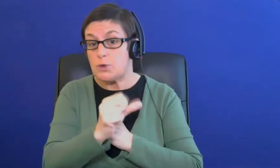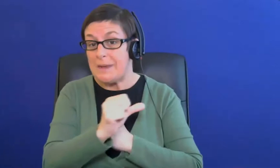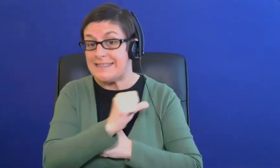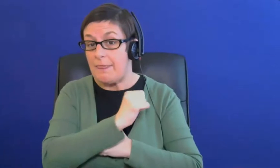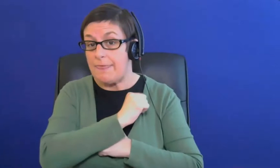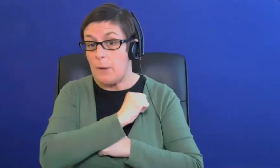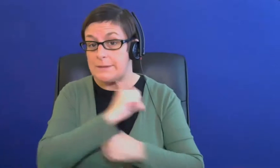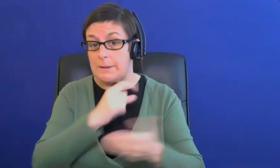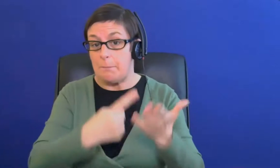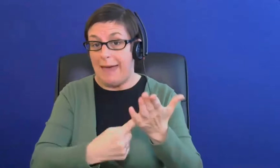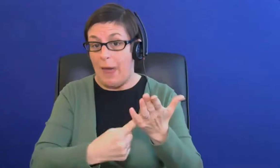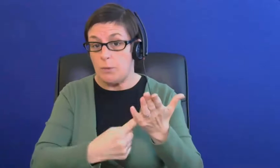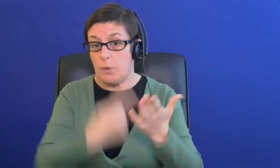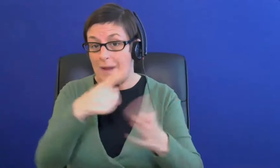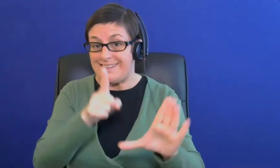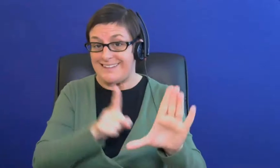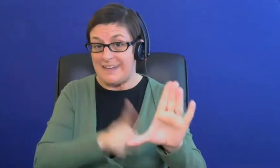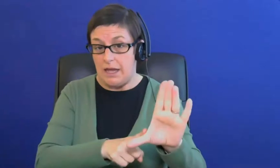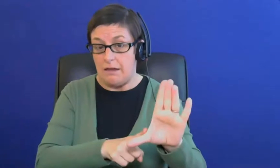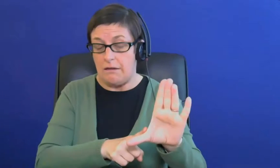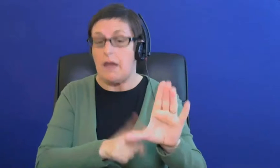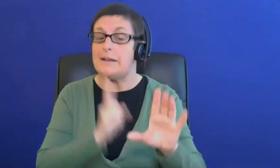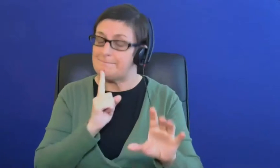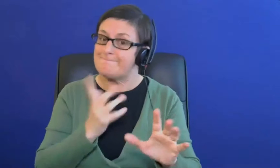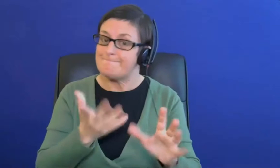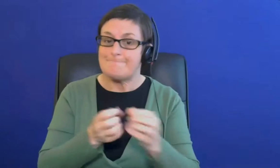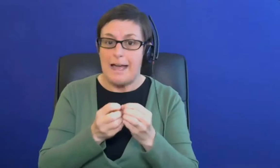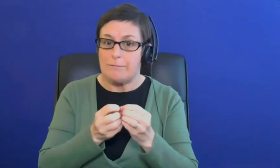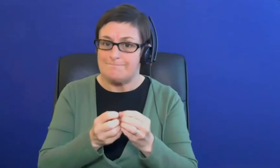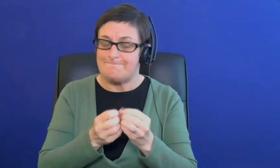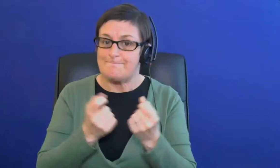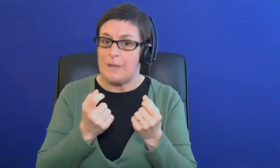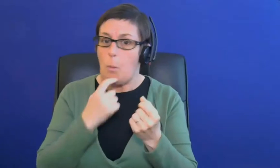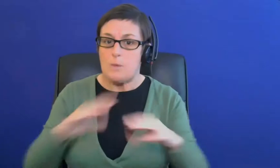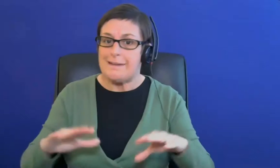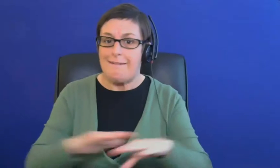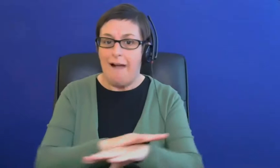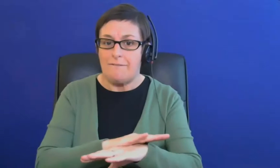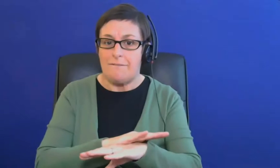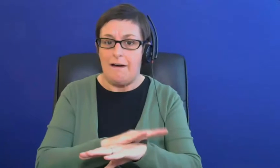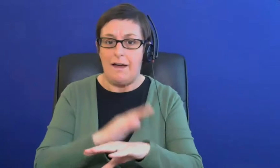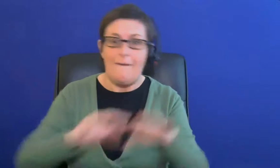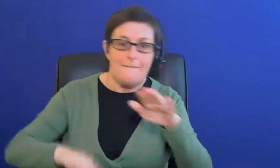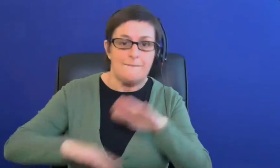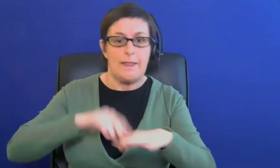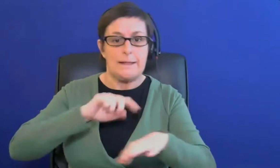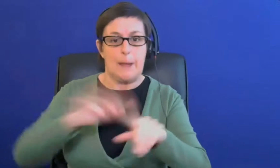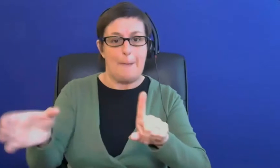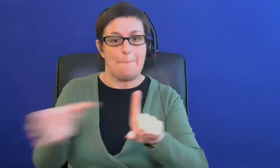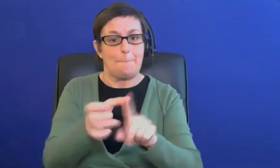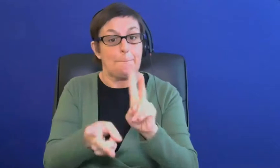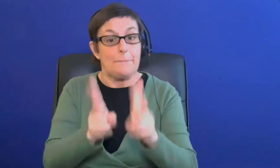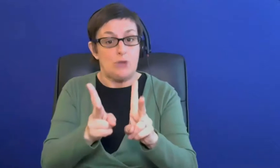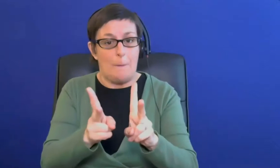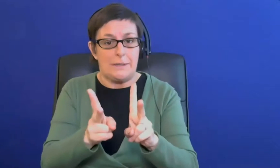a year so i appreciate in most cases that probably wouldn't cover the cost of a full-time bsl interpreter